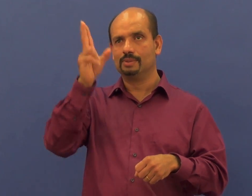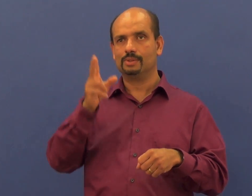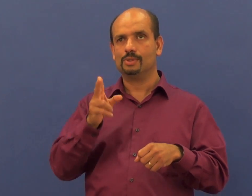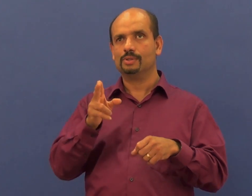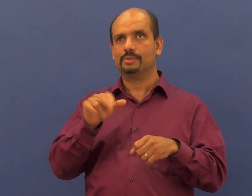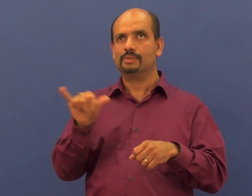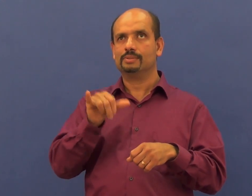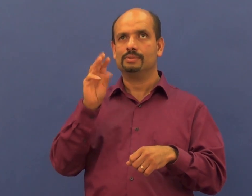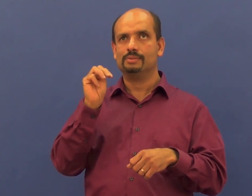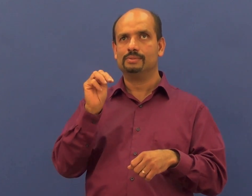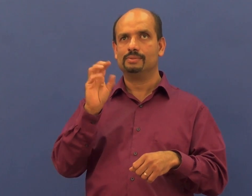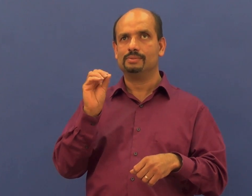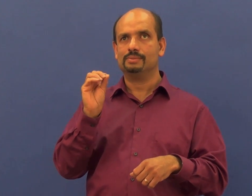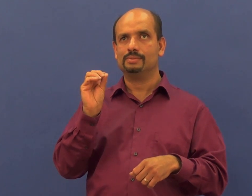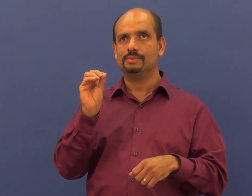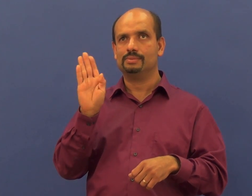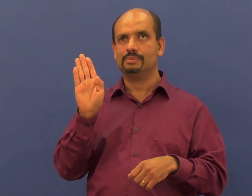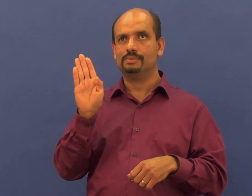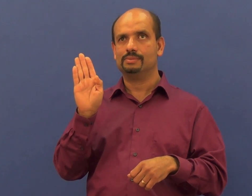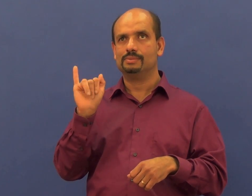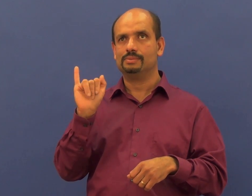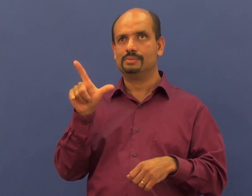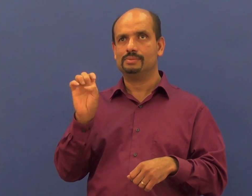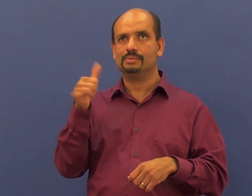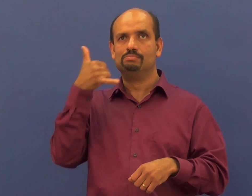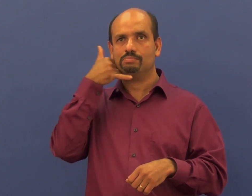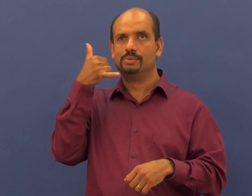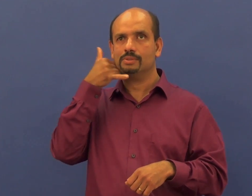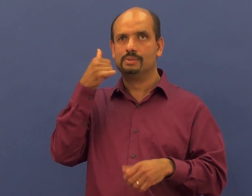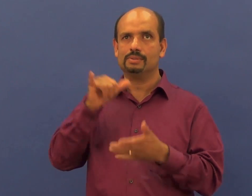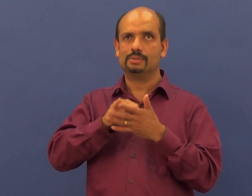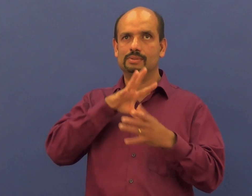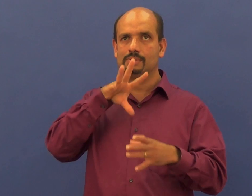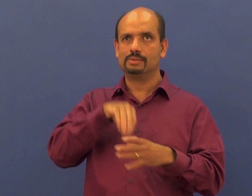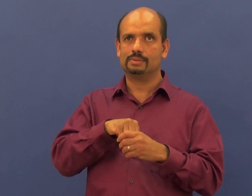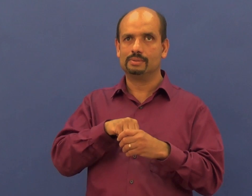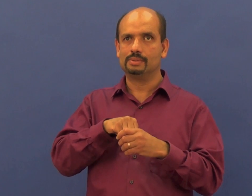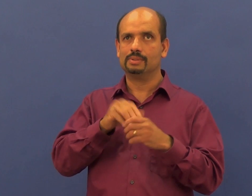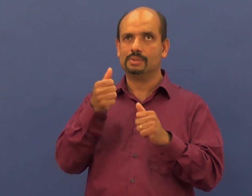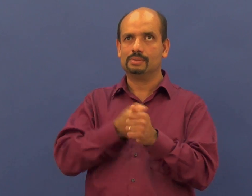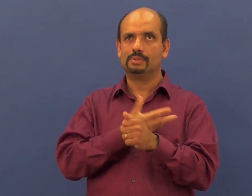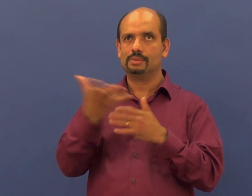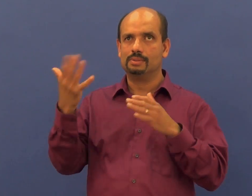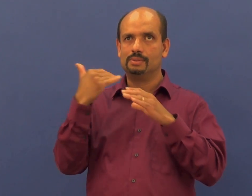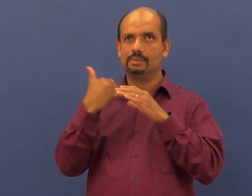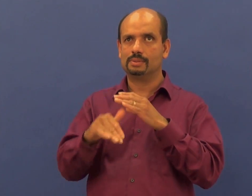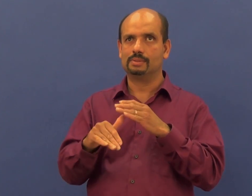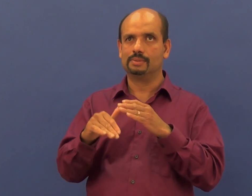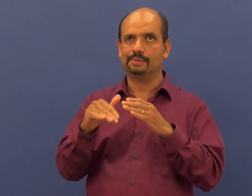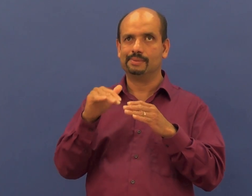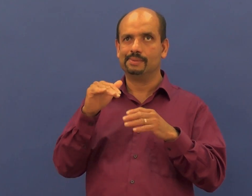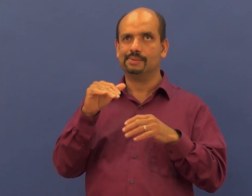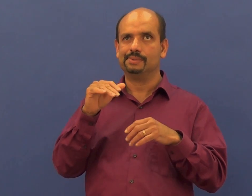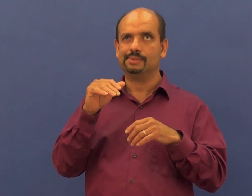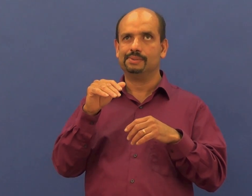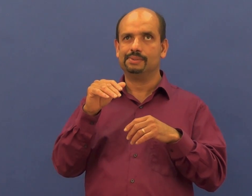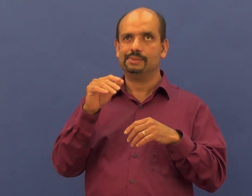Note takers are all-in-one devices including functions such as email, instant